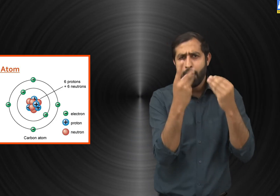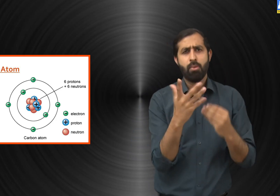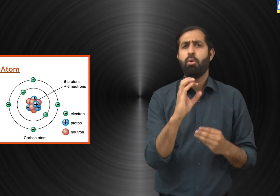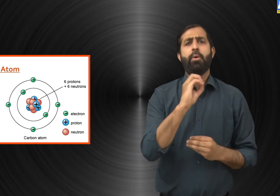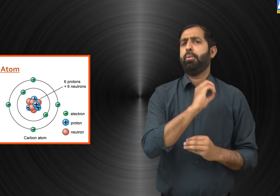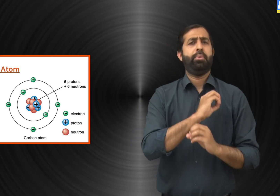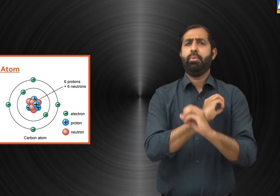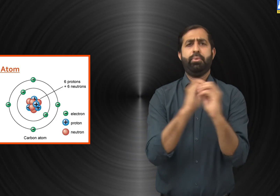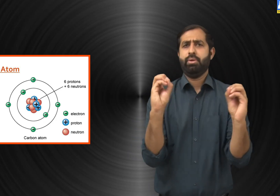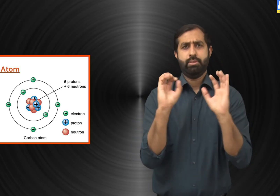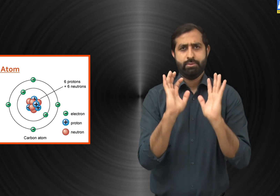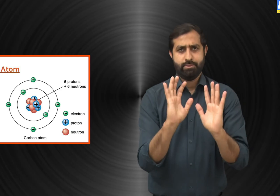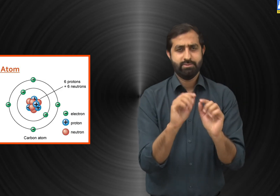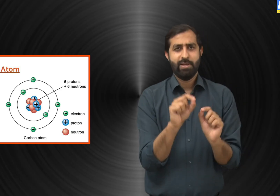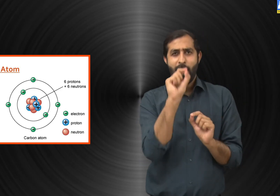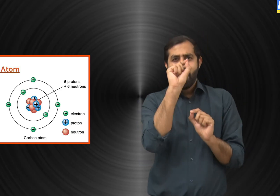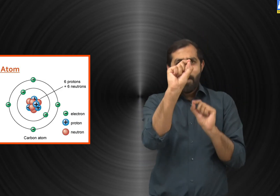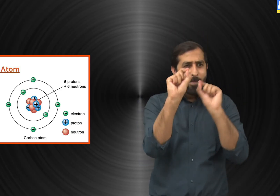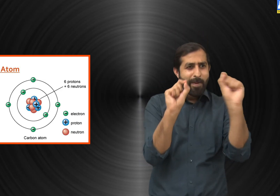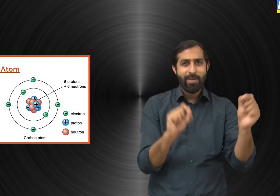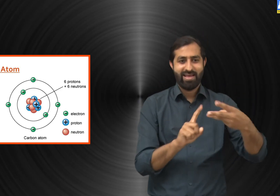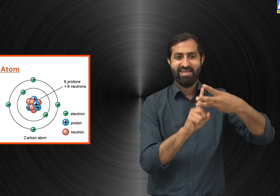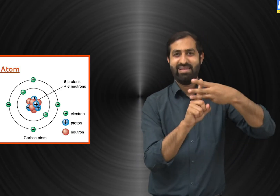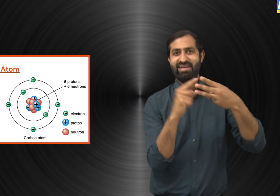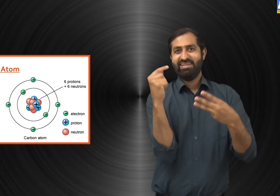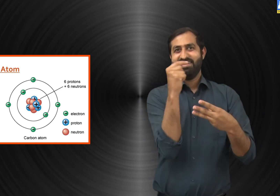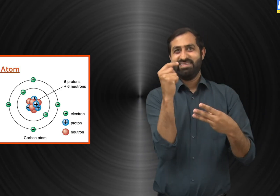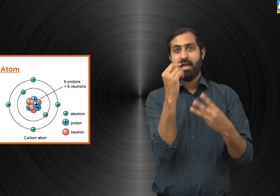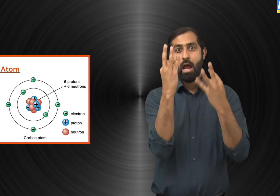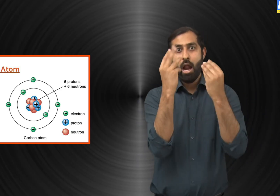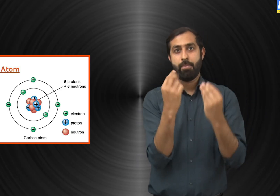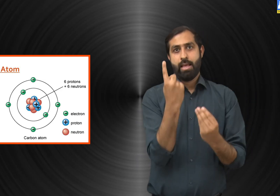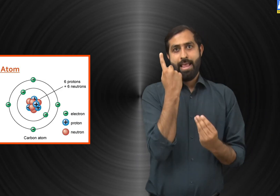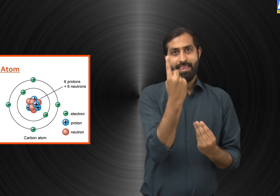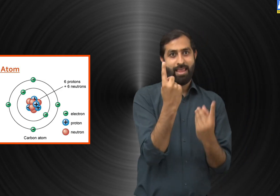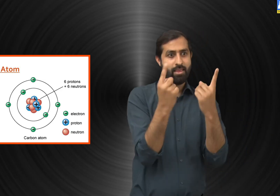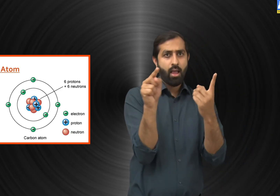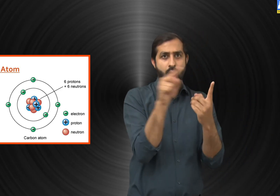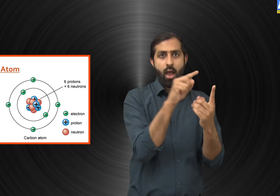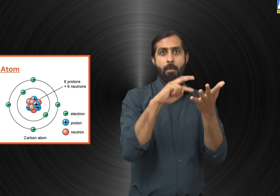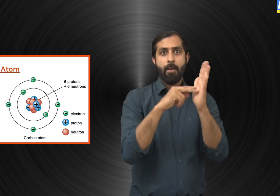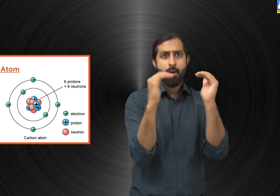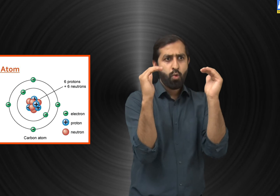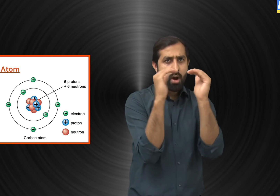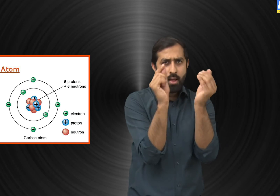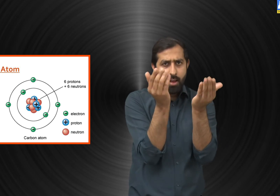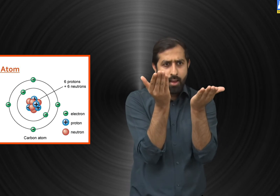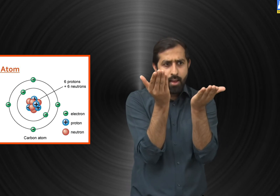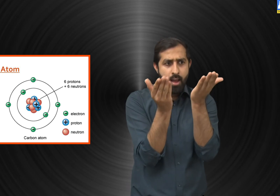of one while electrons have almost no mass. The negative charge of